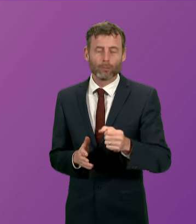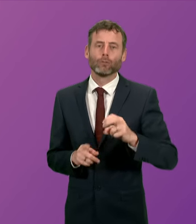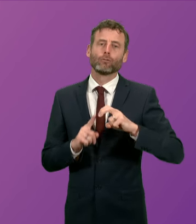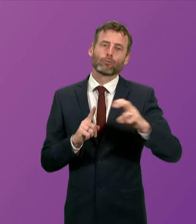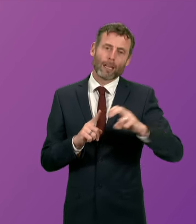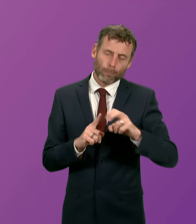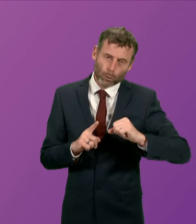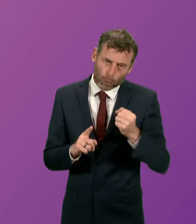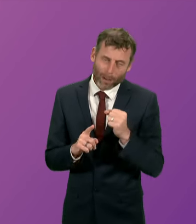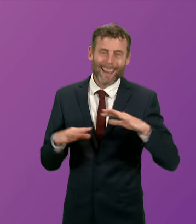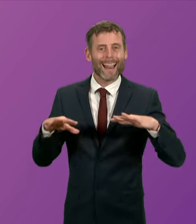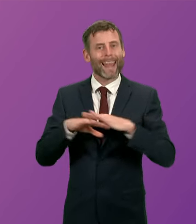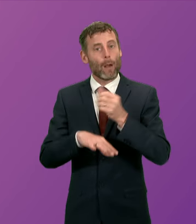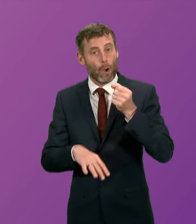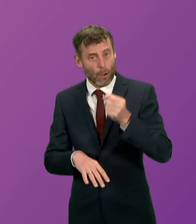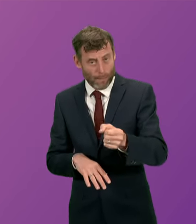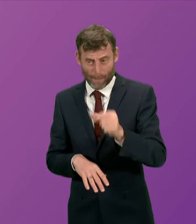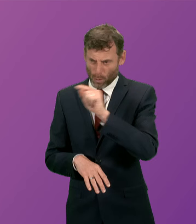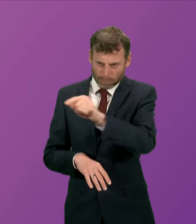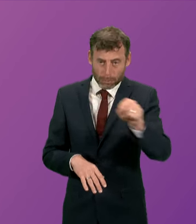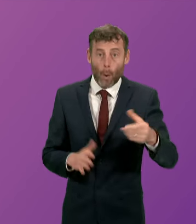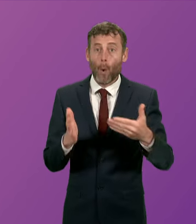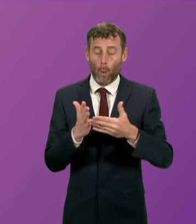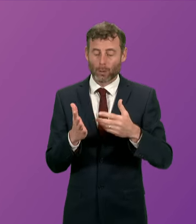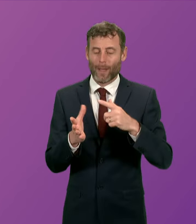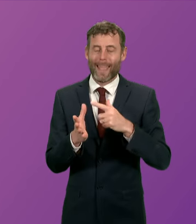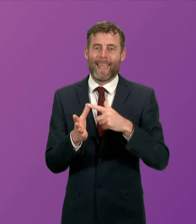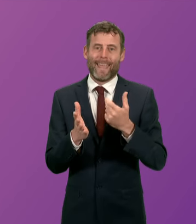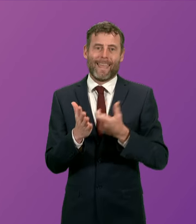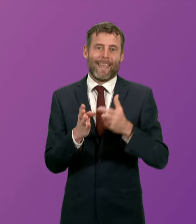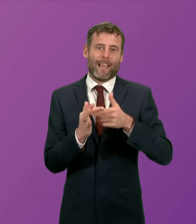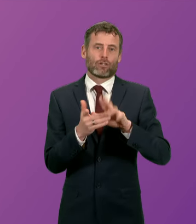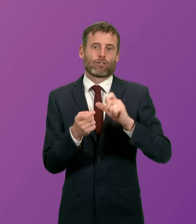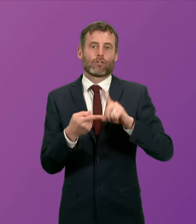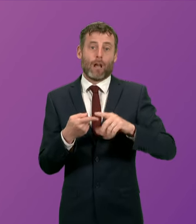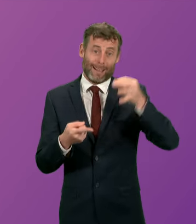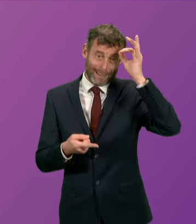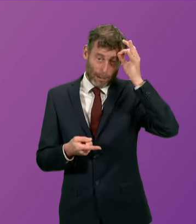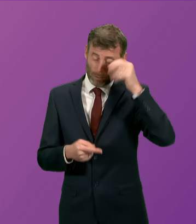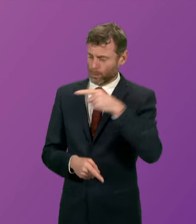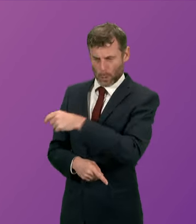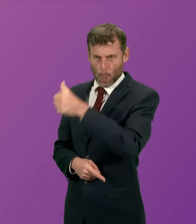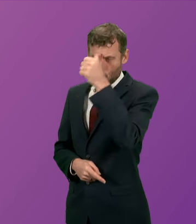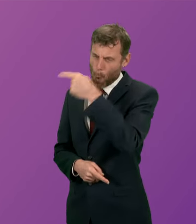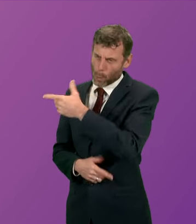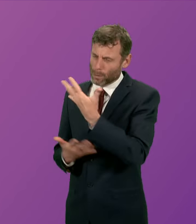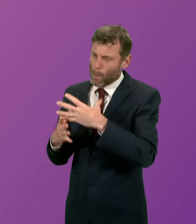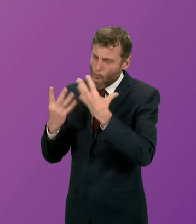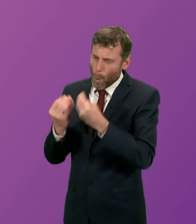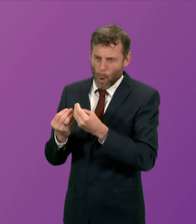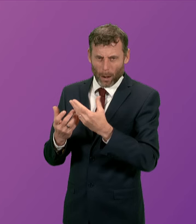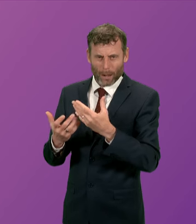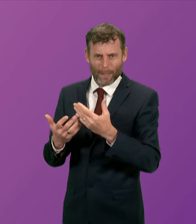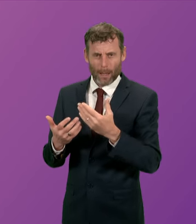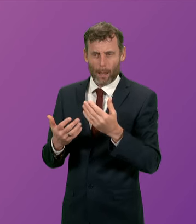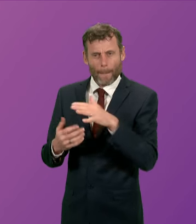for the work that's been undertaken and South Ayrshire Council because this has been a very difficult problem and Mr Carson knows the ins and outs of the public safety